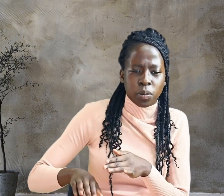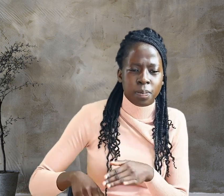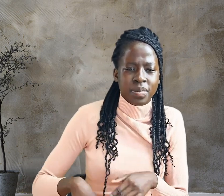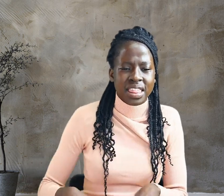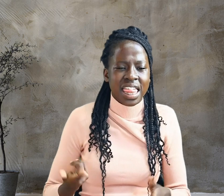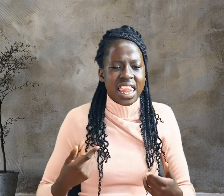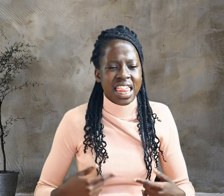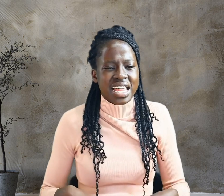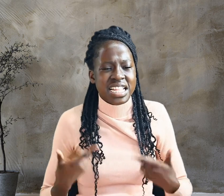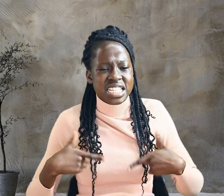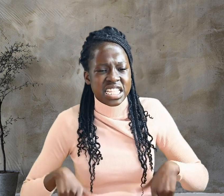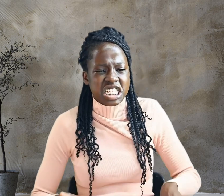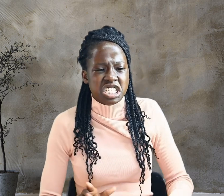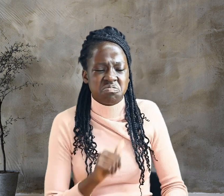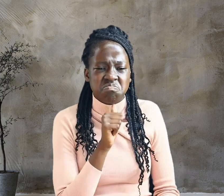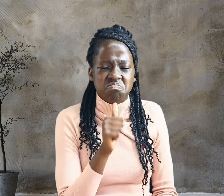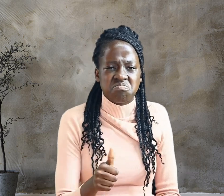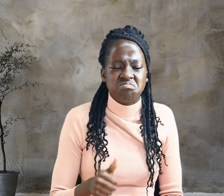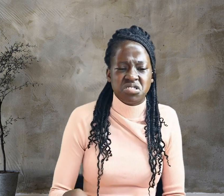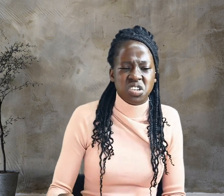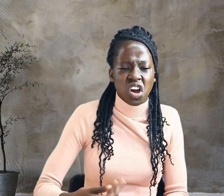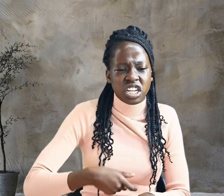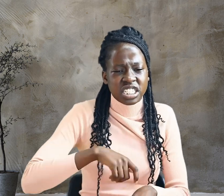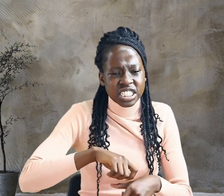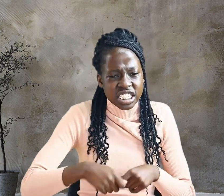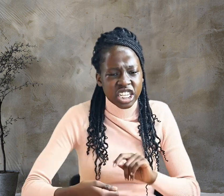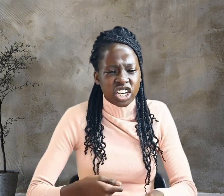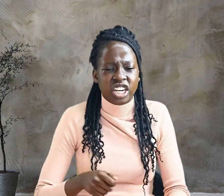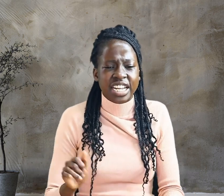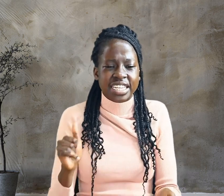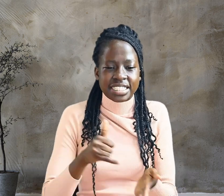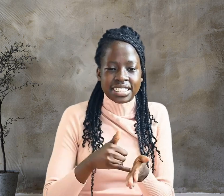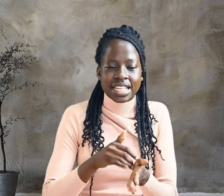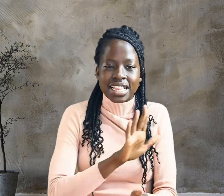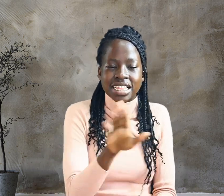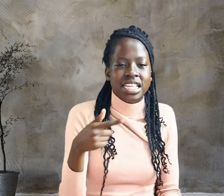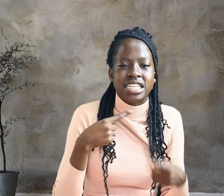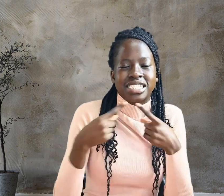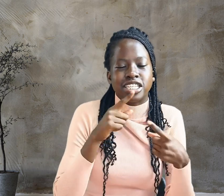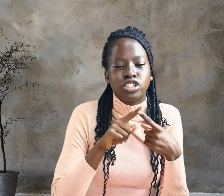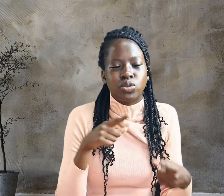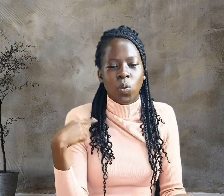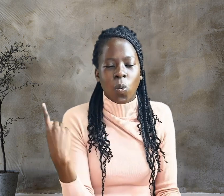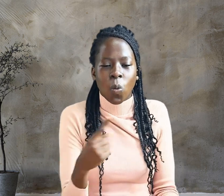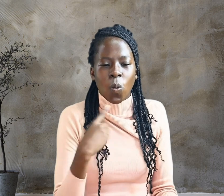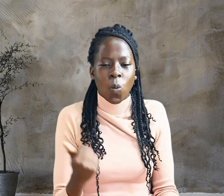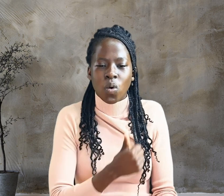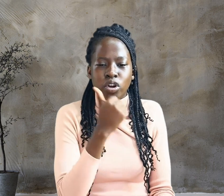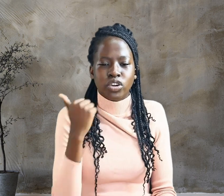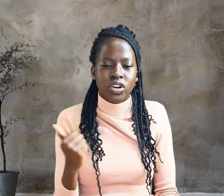Let's not tear it, they said to one another. Let's decide by lot who will get it.